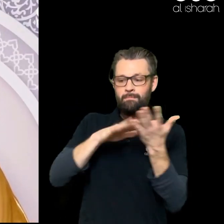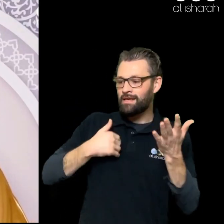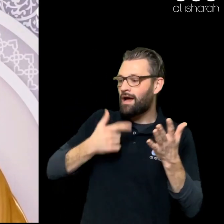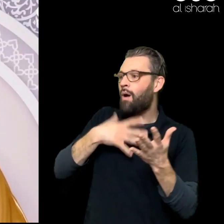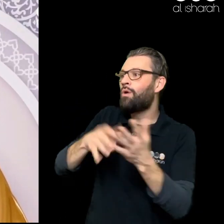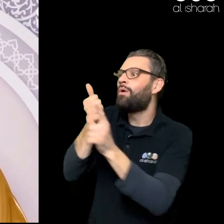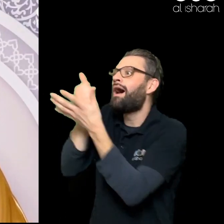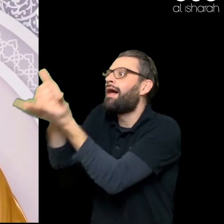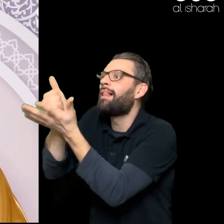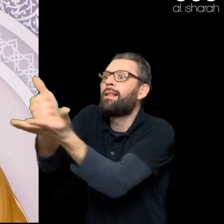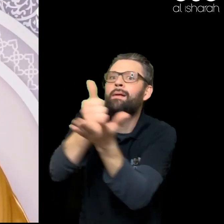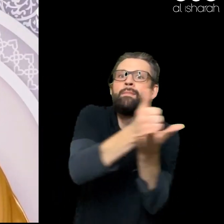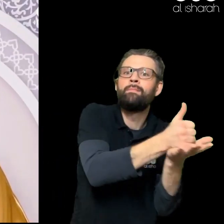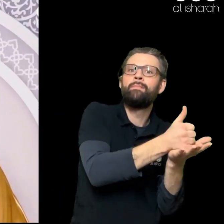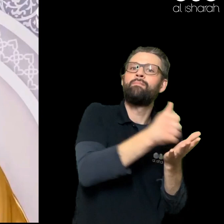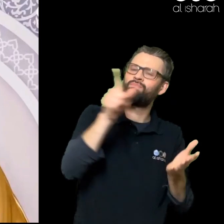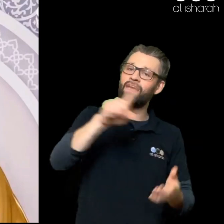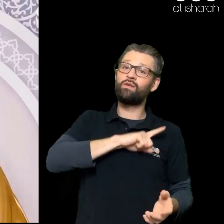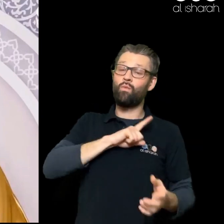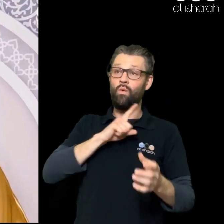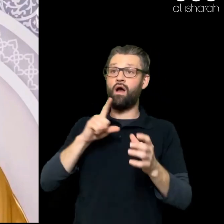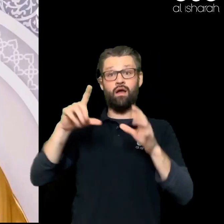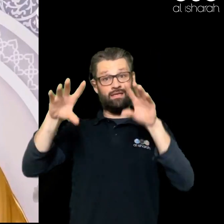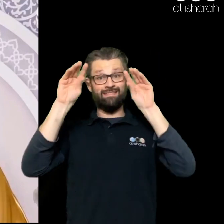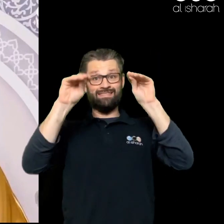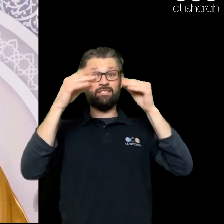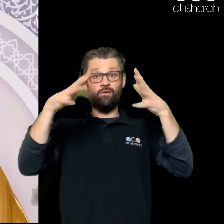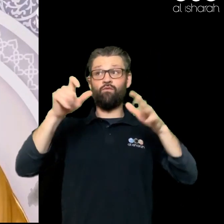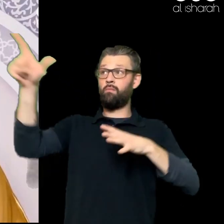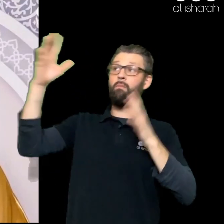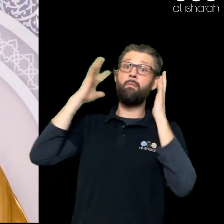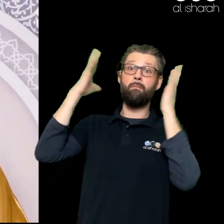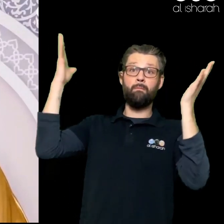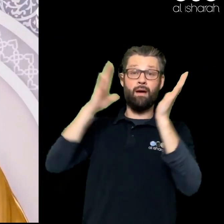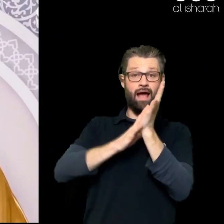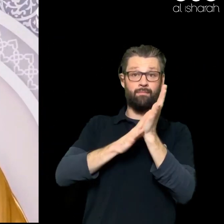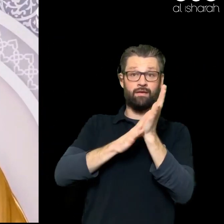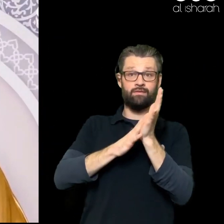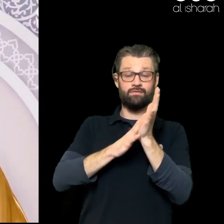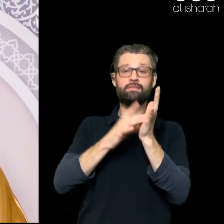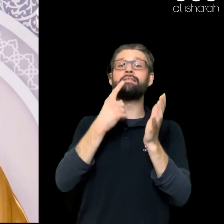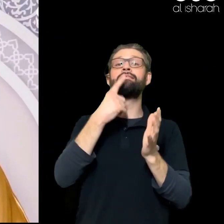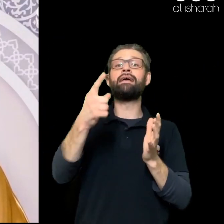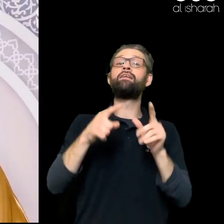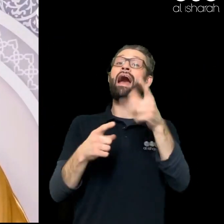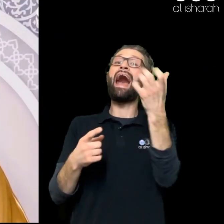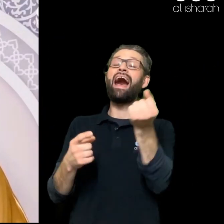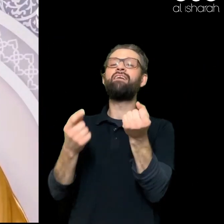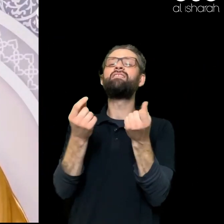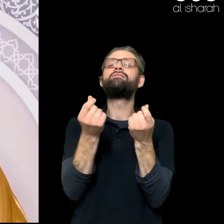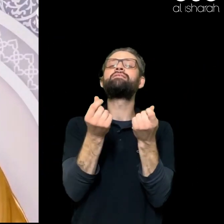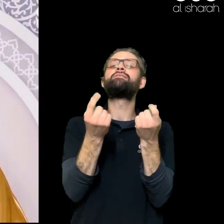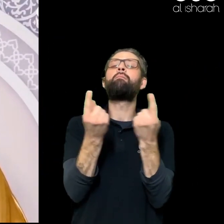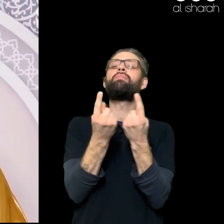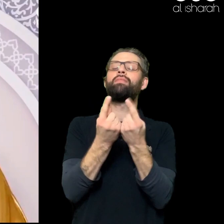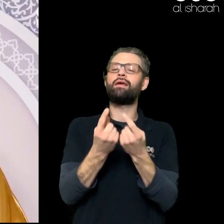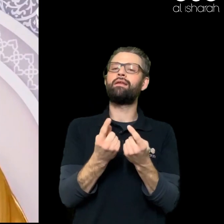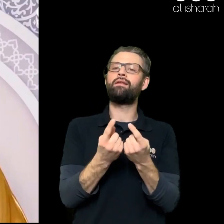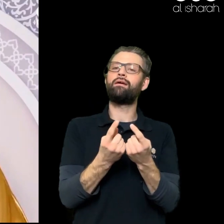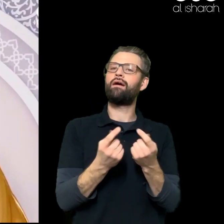When you Have something Material Don't show Off Don't boast Don't brag Do you know Why Because you